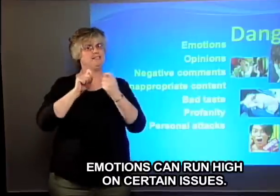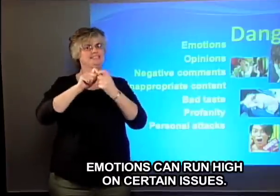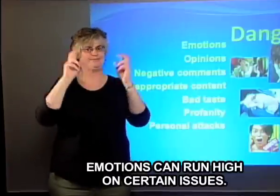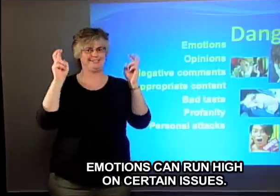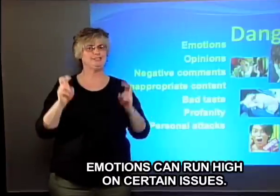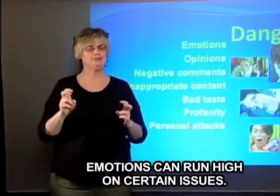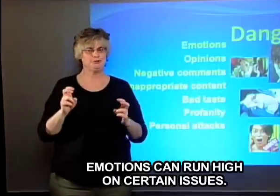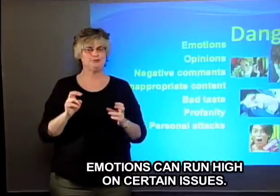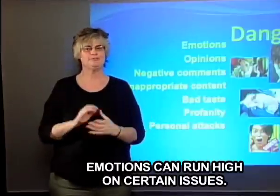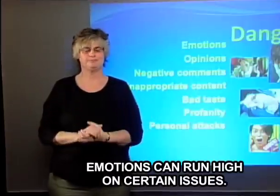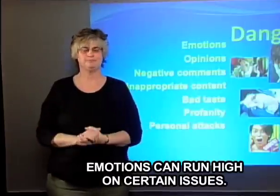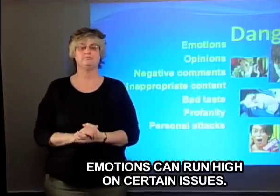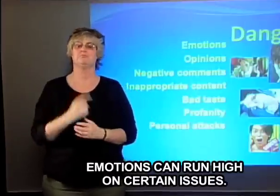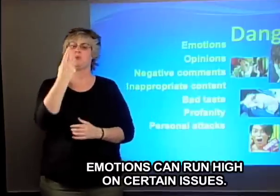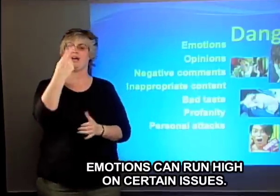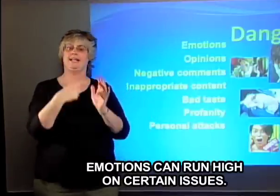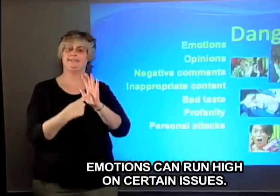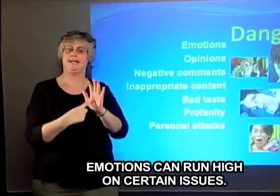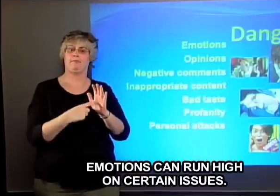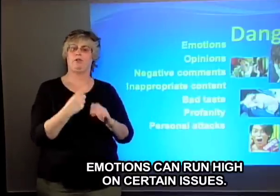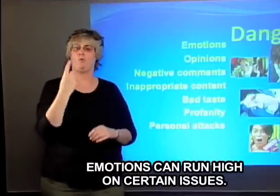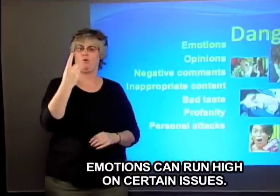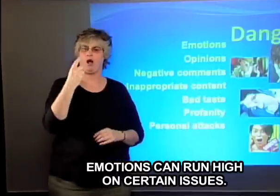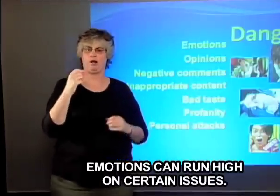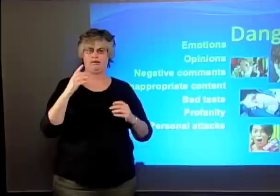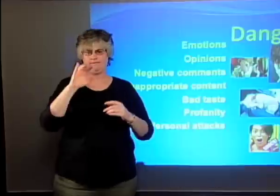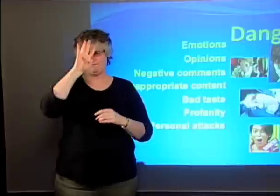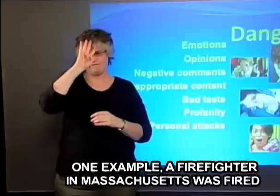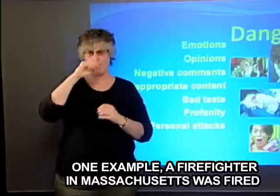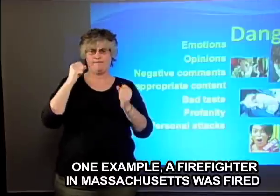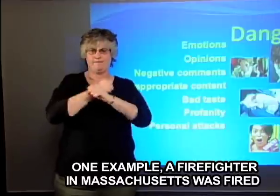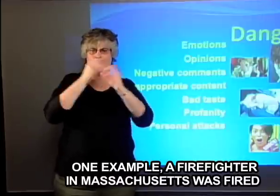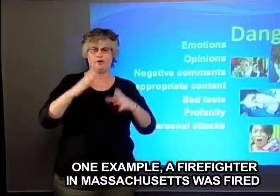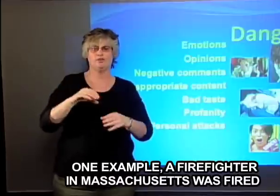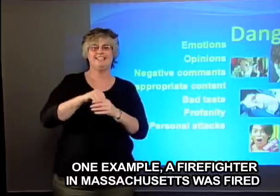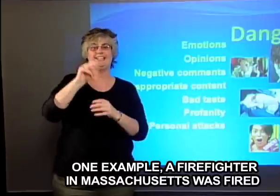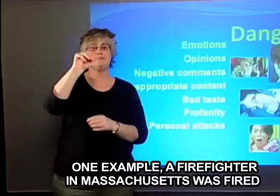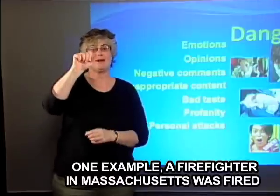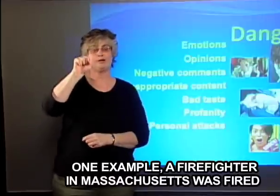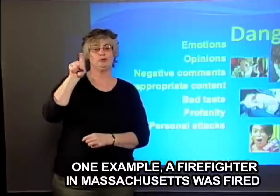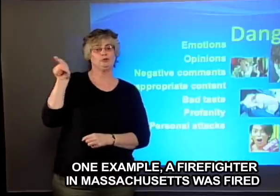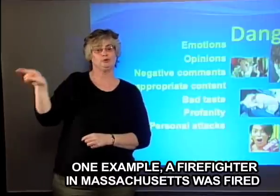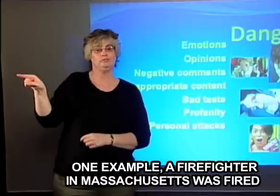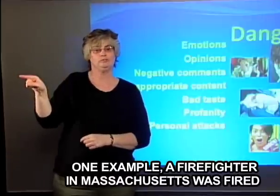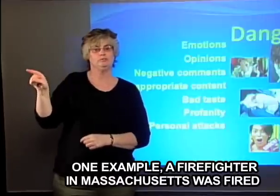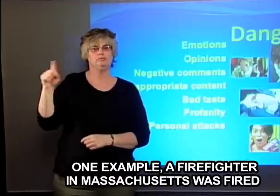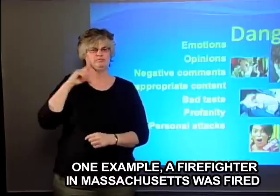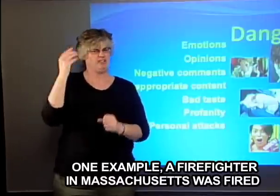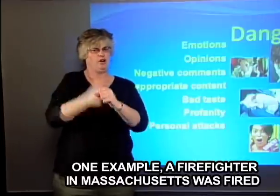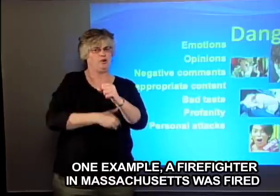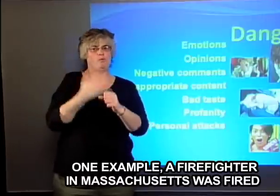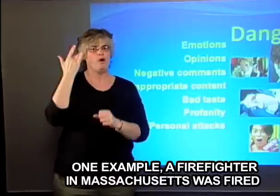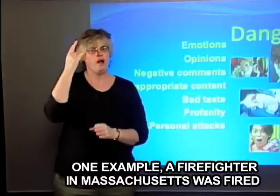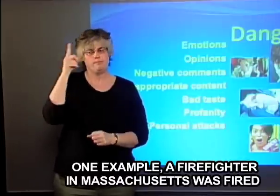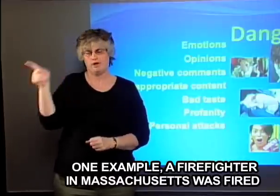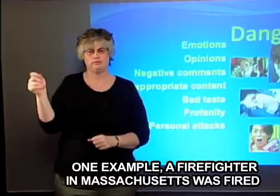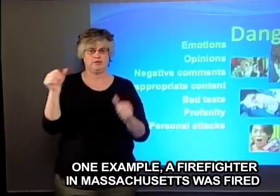high on certain issues. One example, a firefighter in Massachusetts was